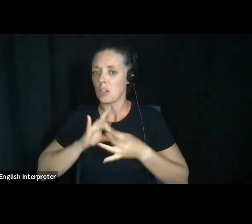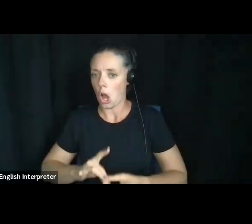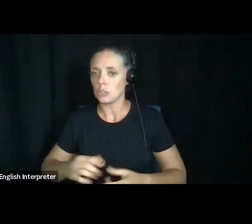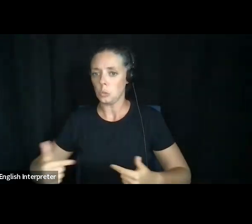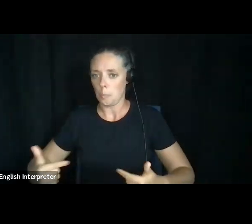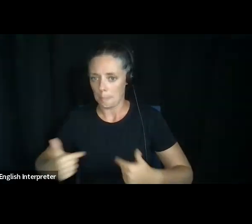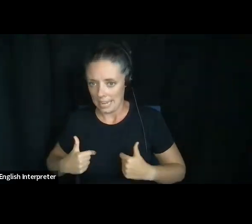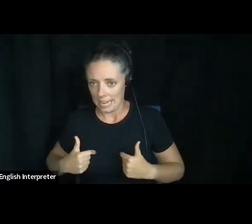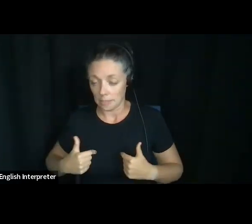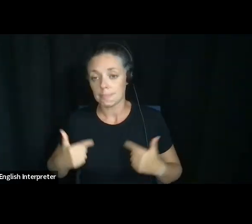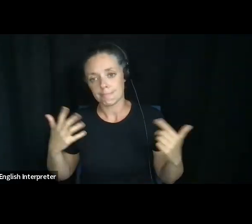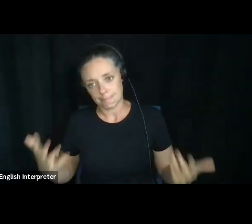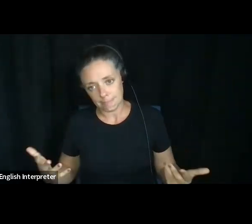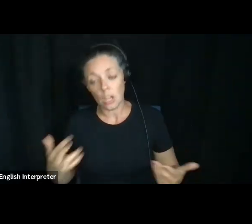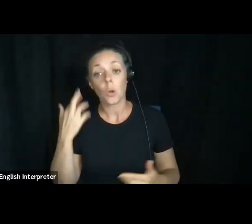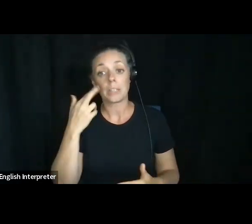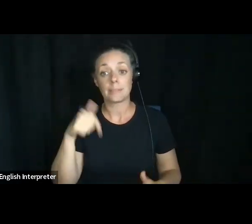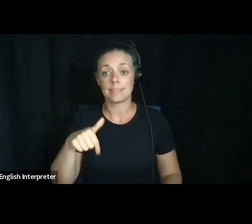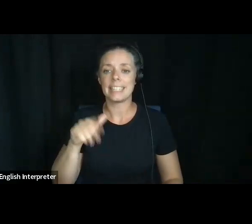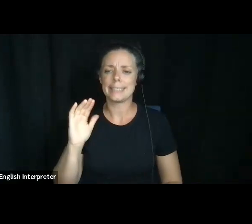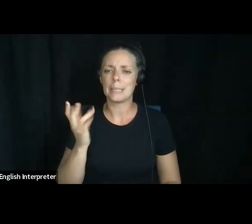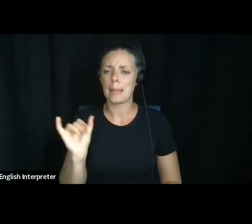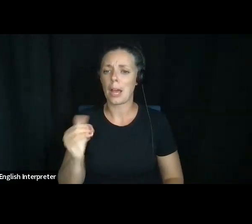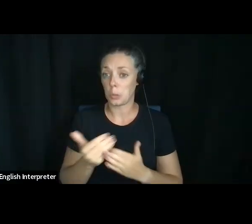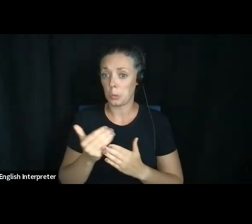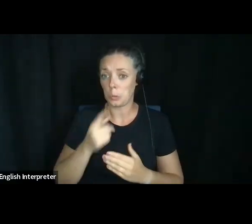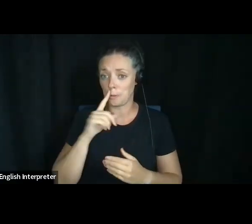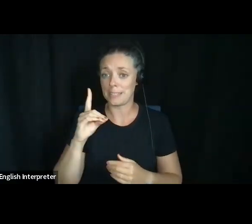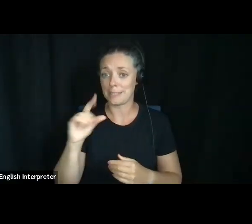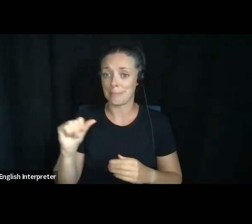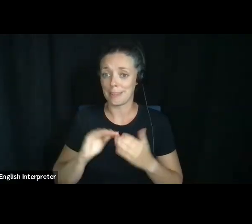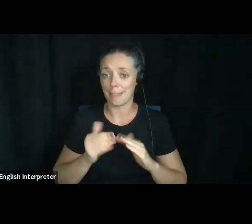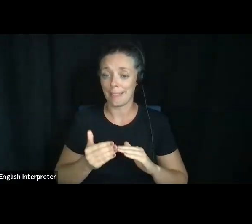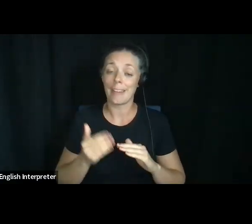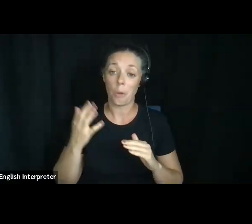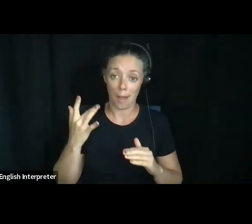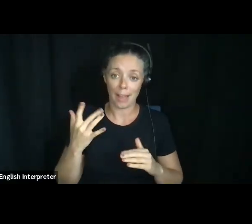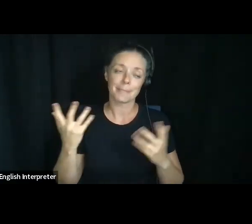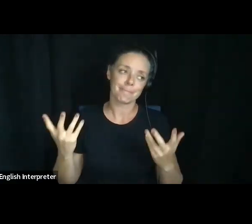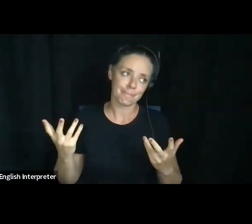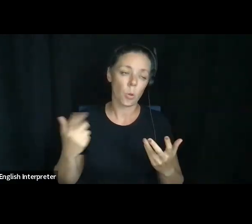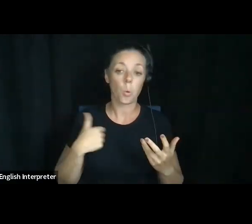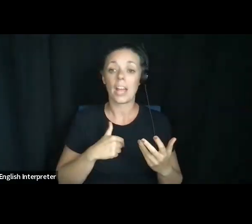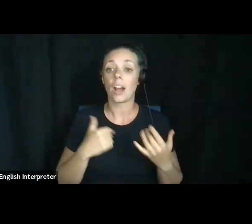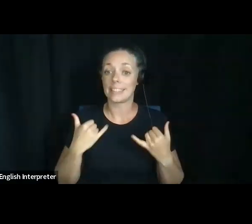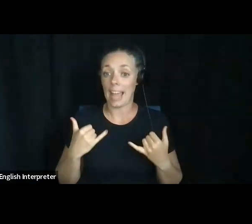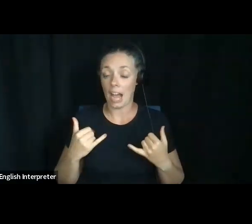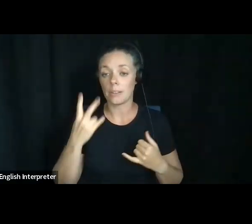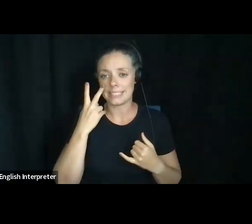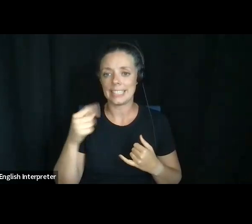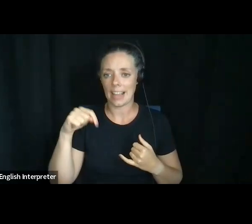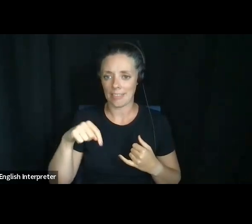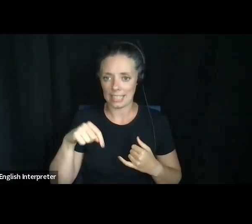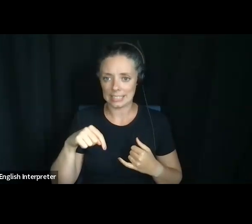the reason this seems new to the disability community is because, um, we are now seeing this as a,